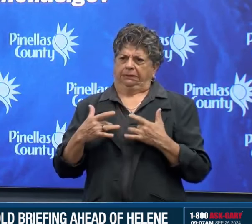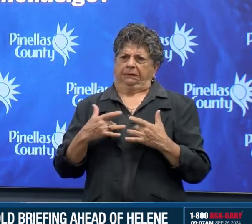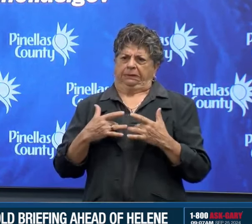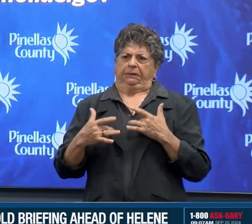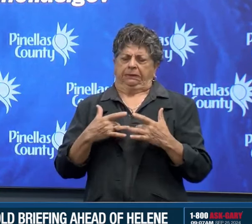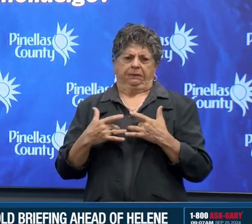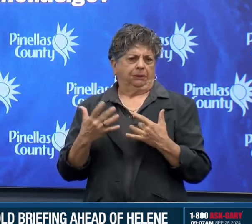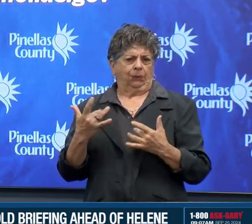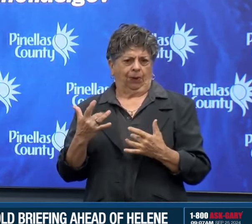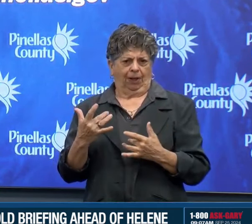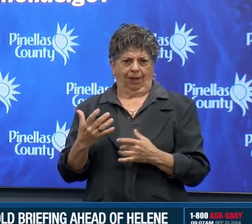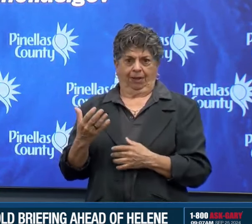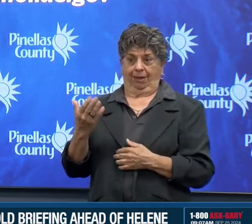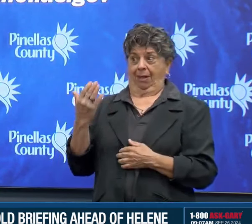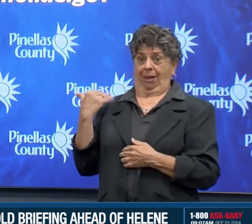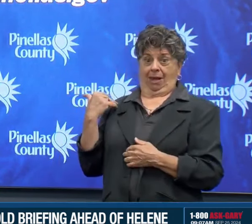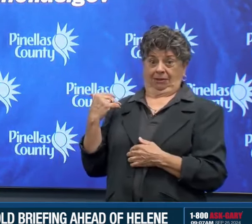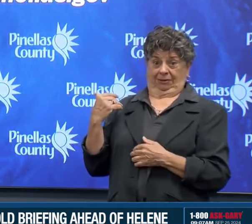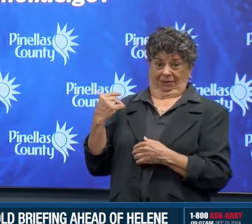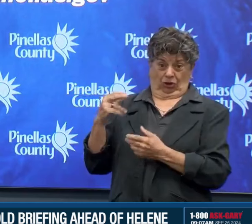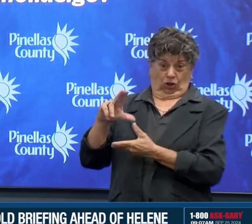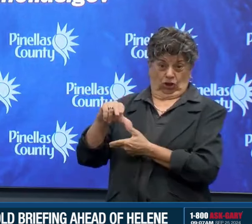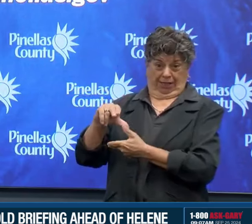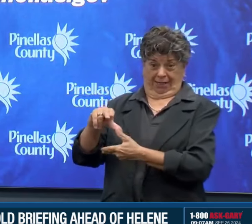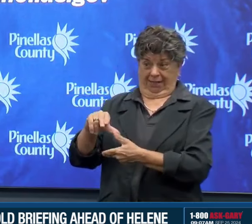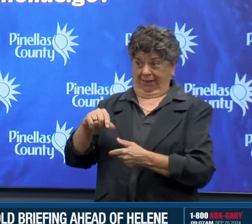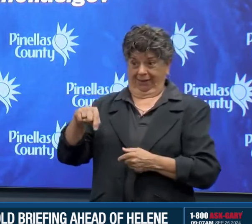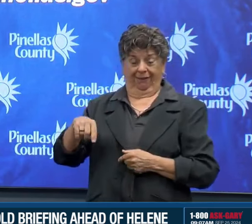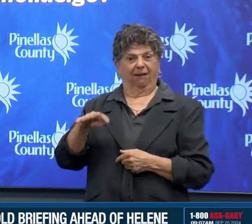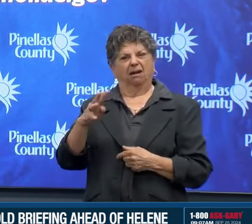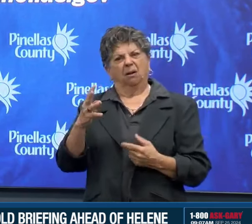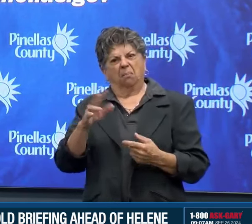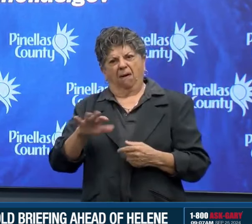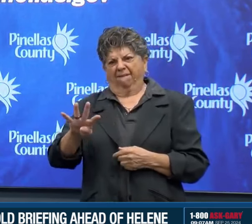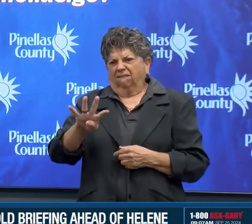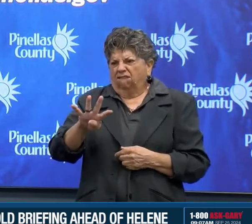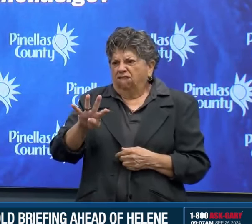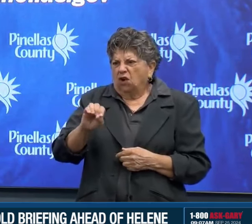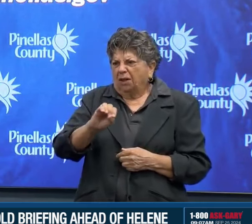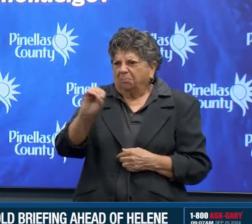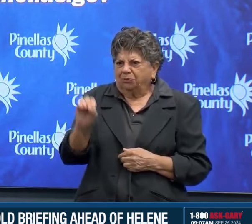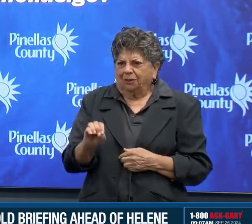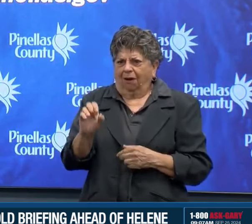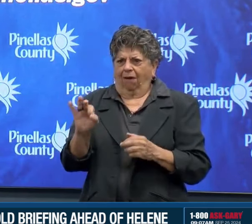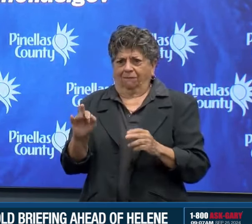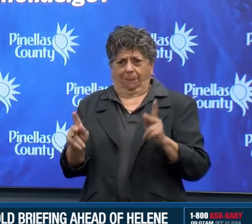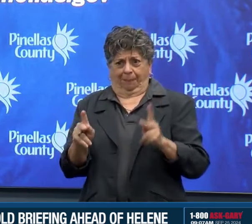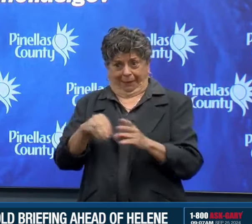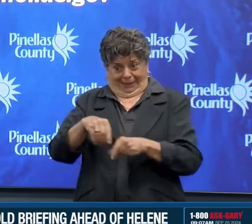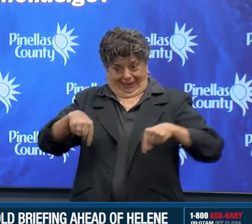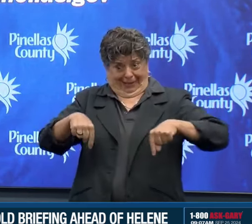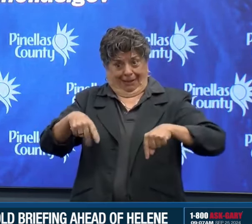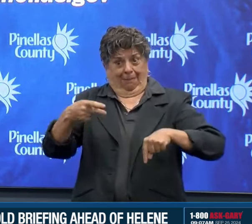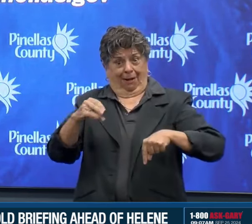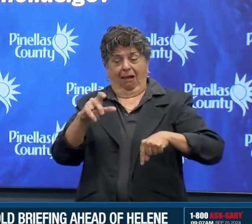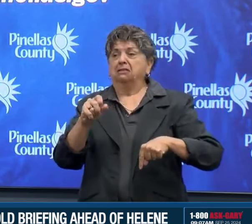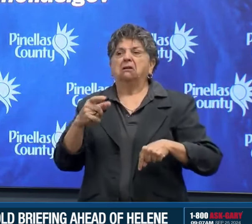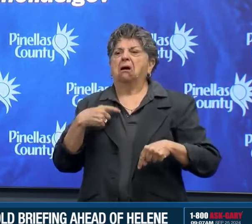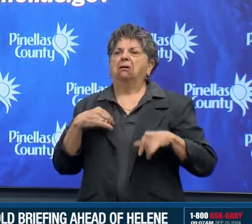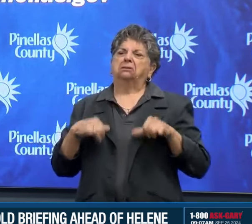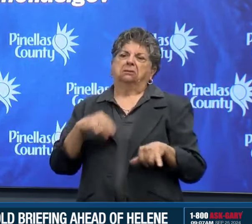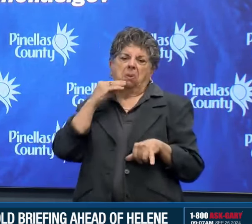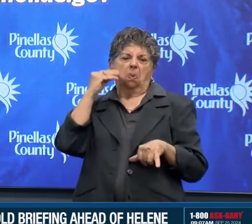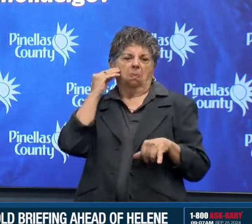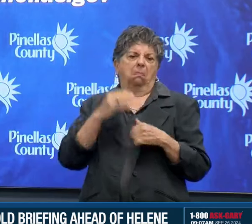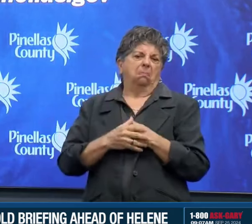of Pinellas County residents decided to stay at home because they were worried about traffic. I want to emphasize to